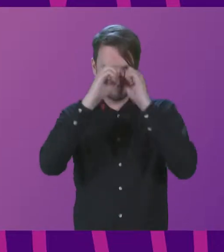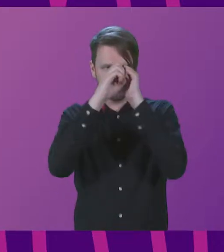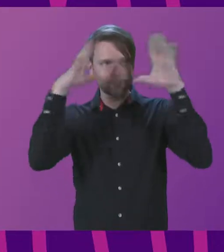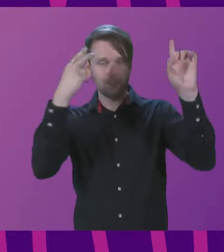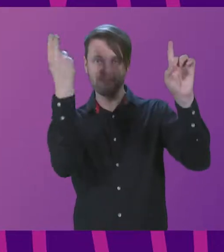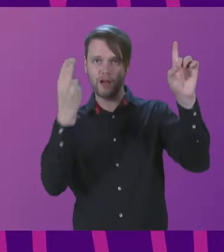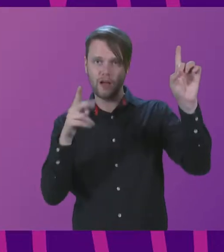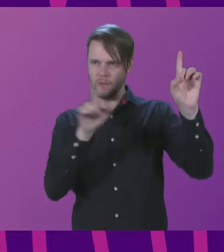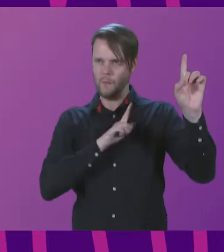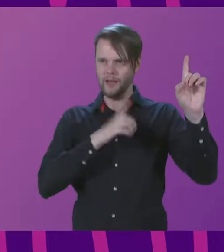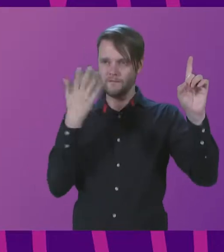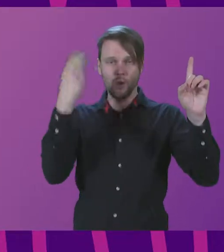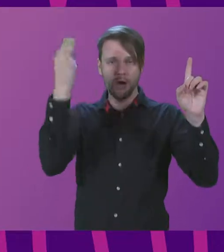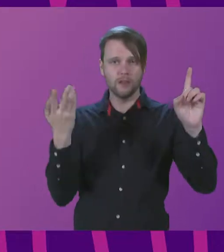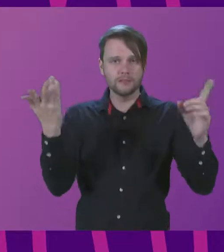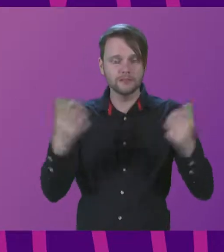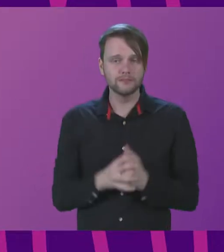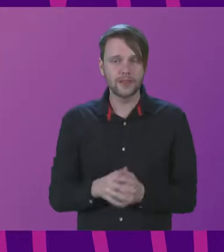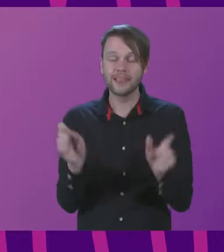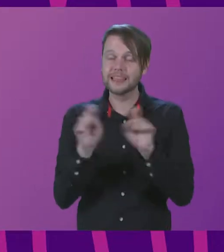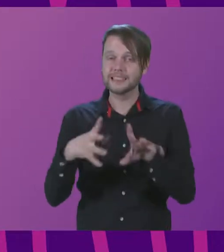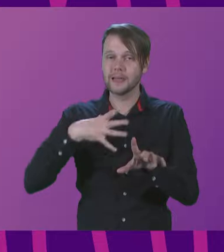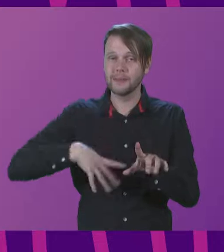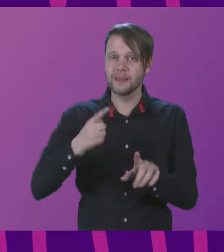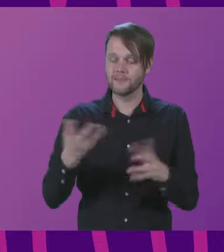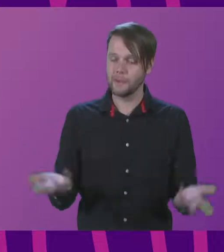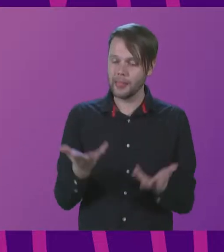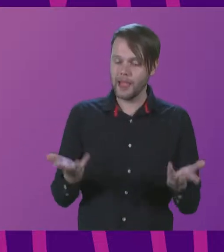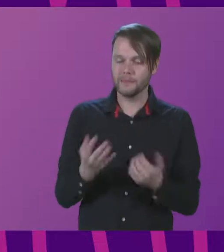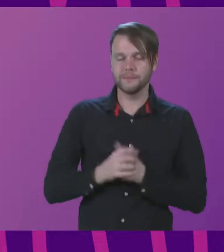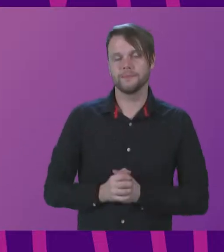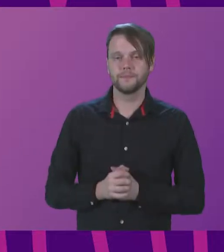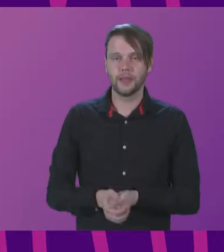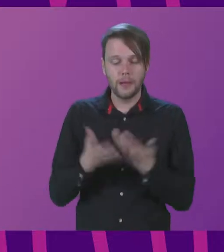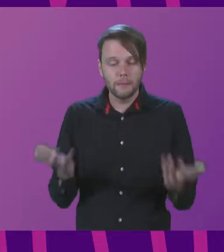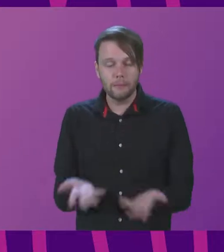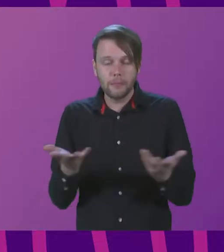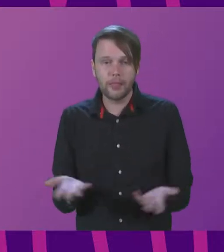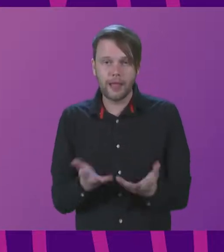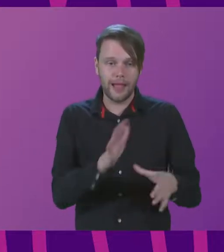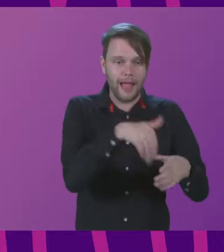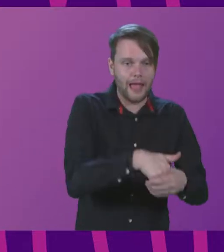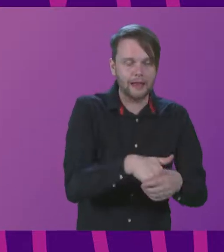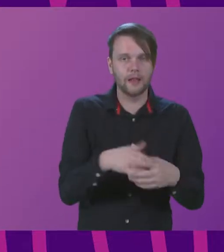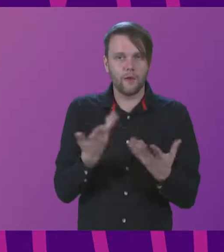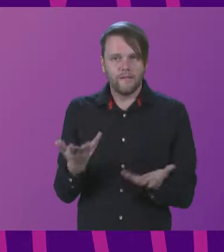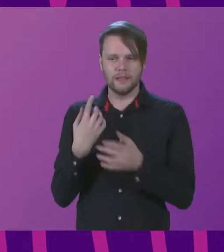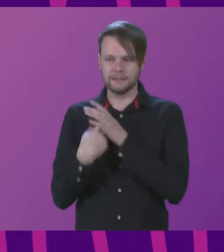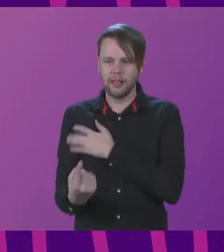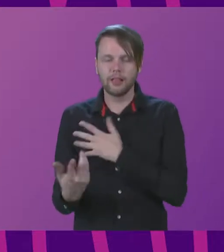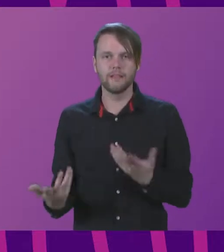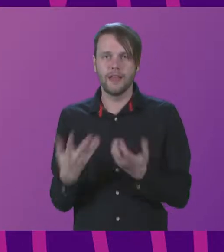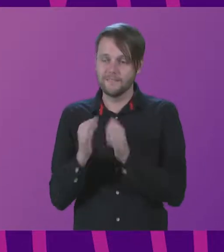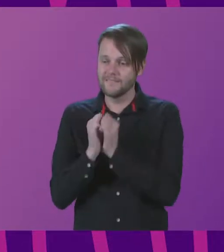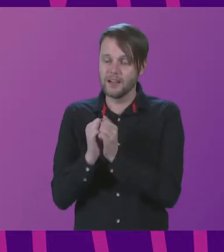art for art's sake. The same needs to be applied to play. Play in and of itself has